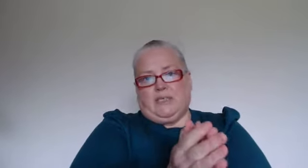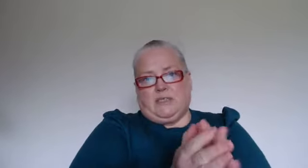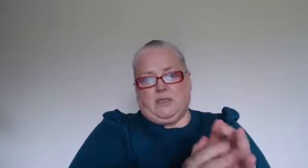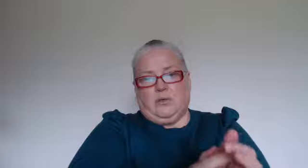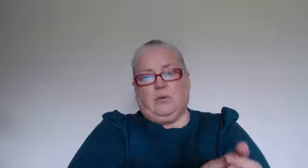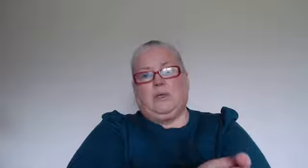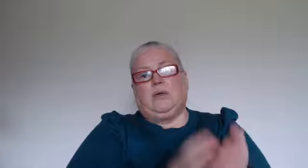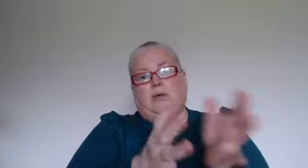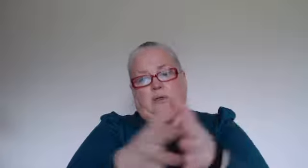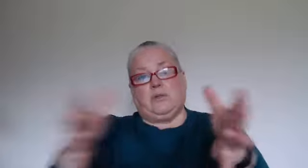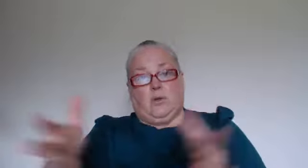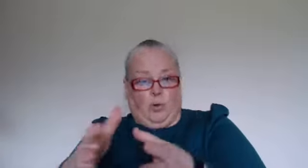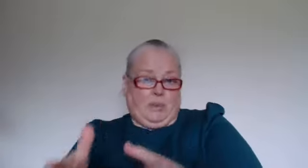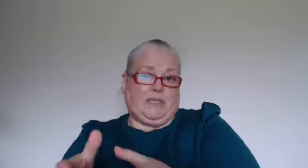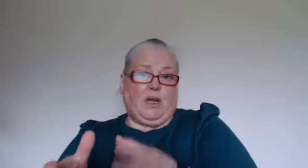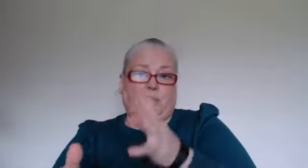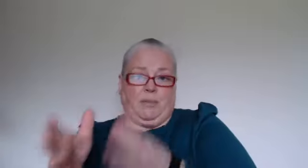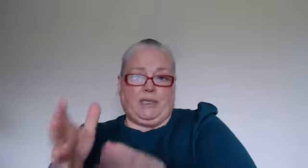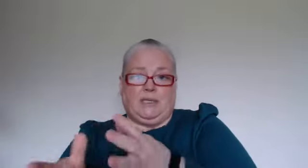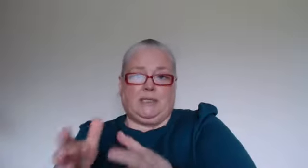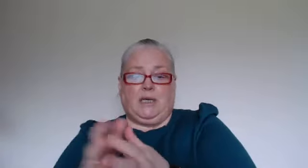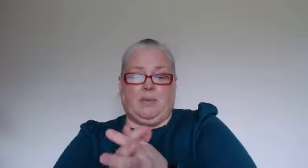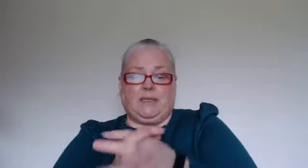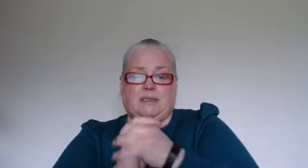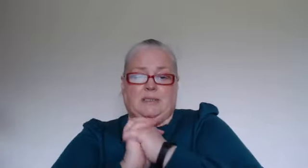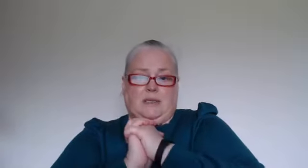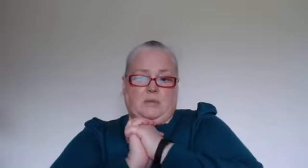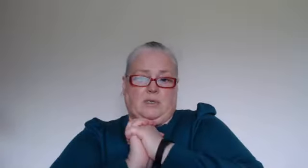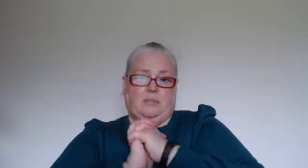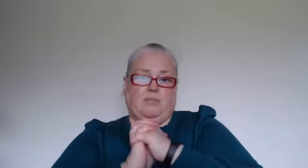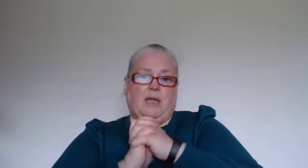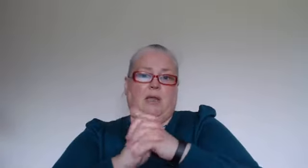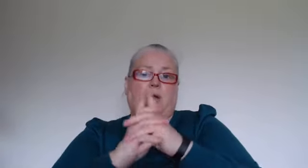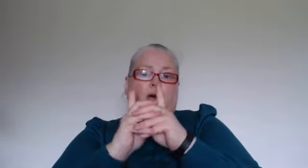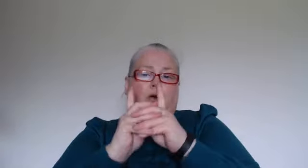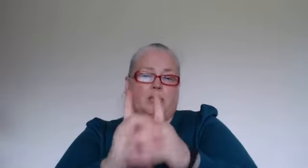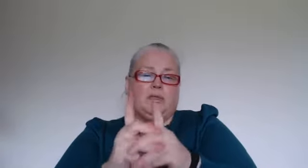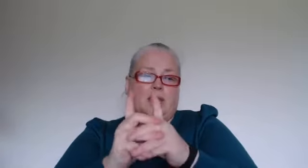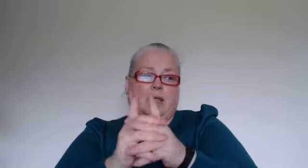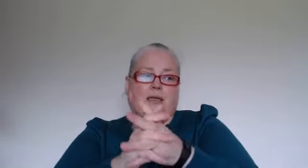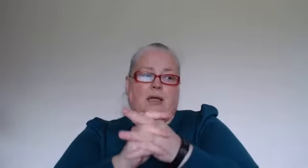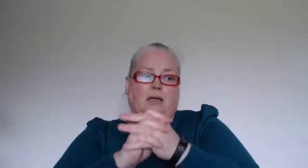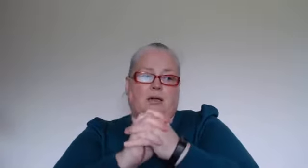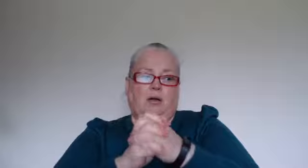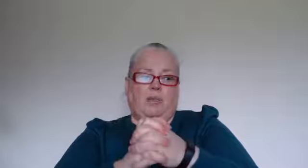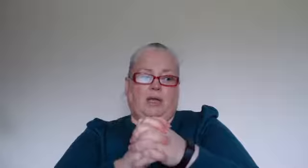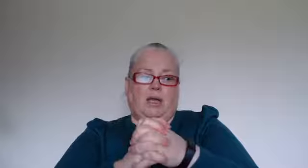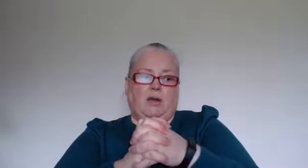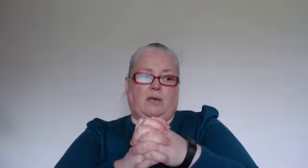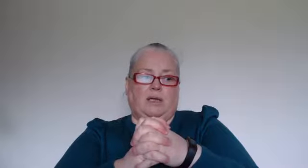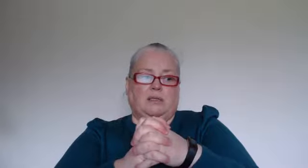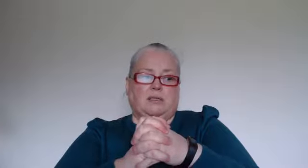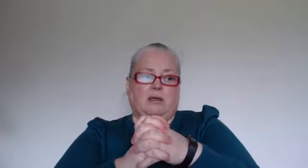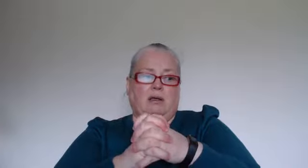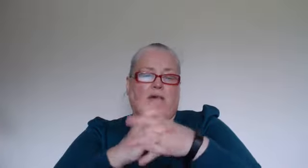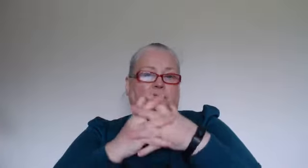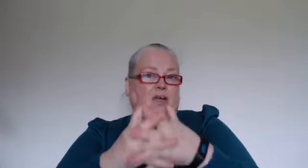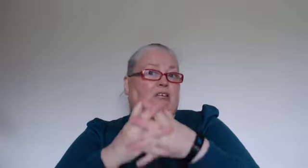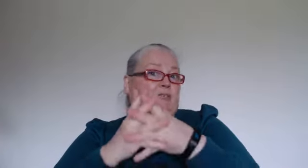it's you and also couples therapy might need to take place at the same time. Other thing that can come in here is a fear of